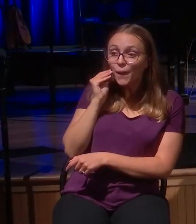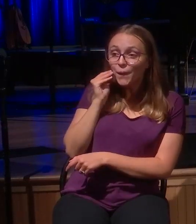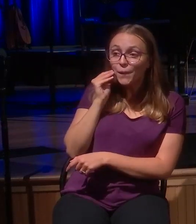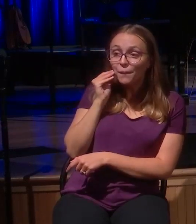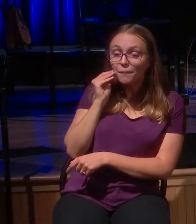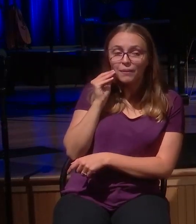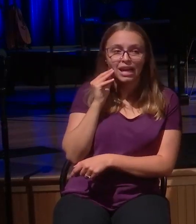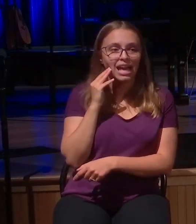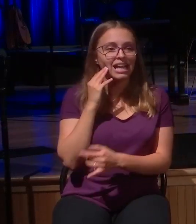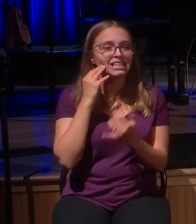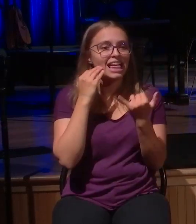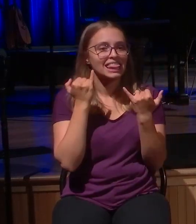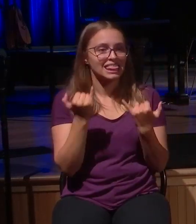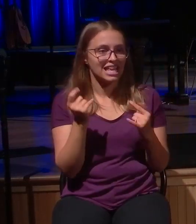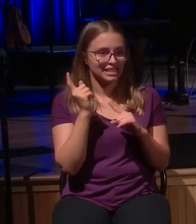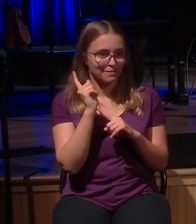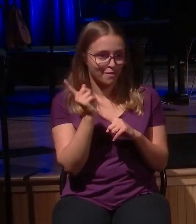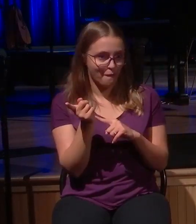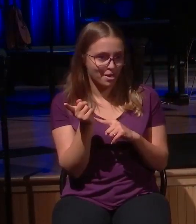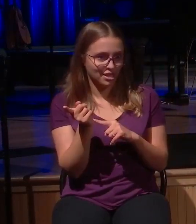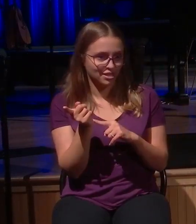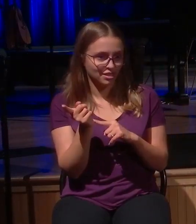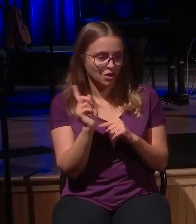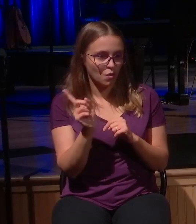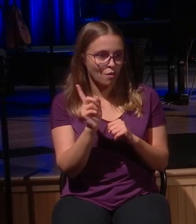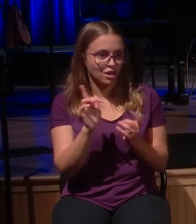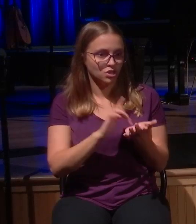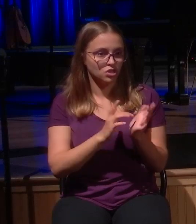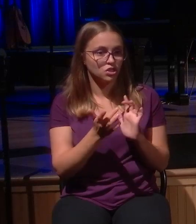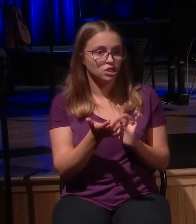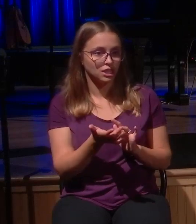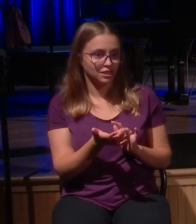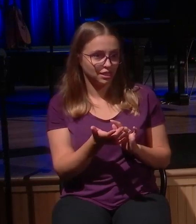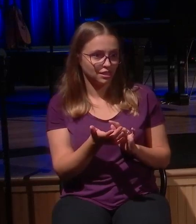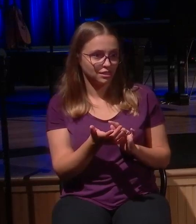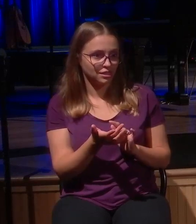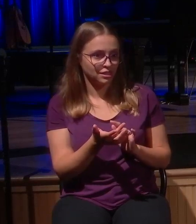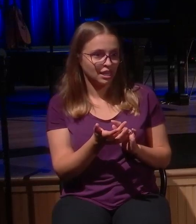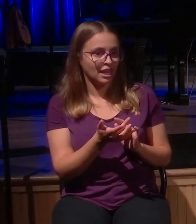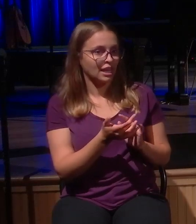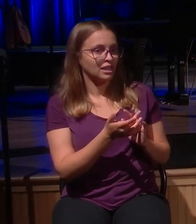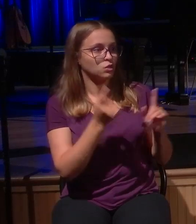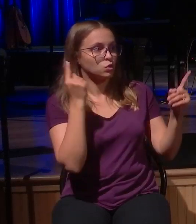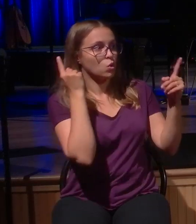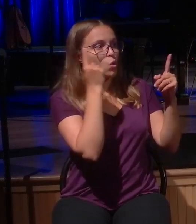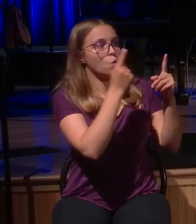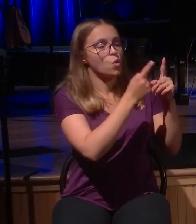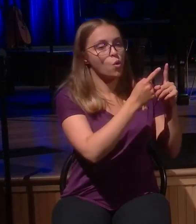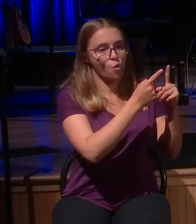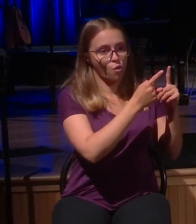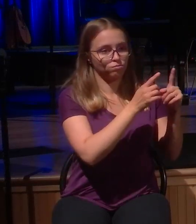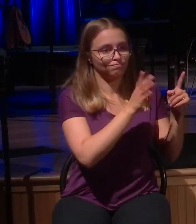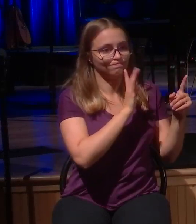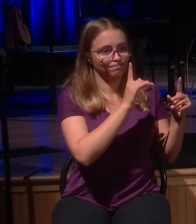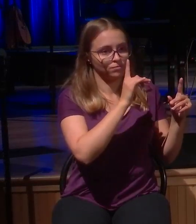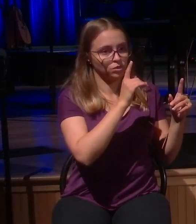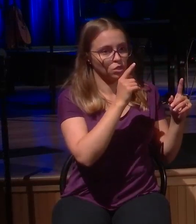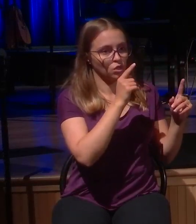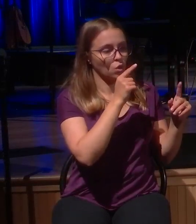going to indict the hearts of the Pharisees. who feel that they are closest to the kingdom of God. When in fact, Jesus is saying that they are